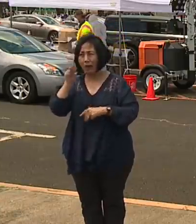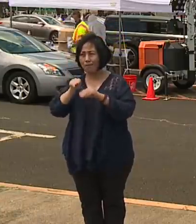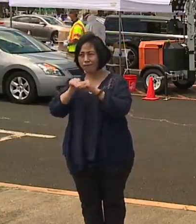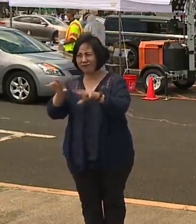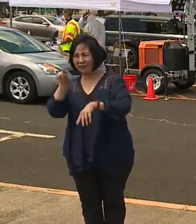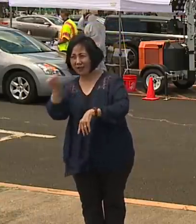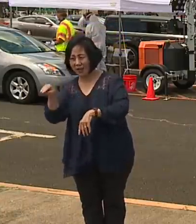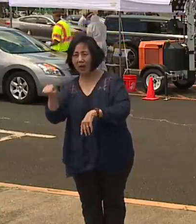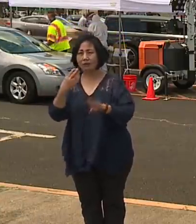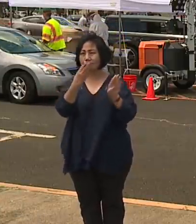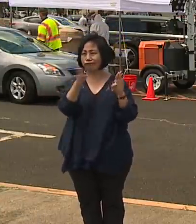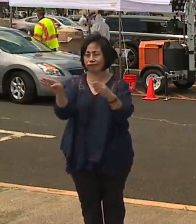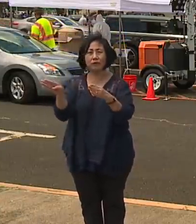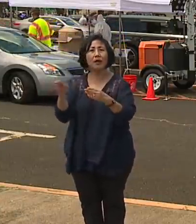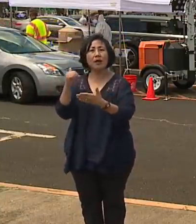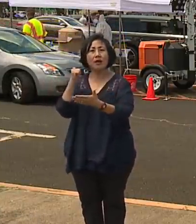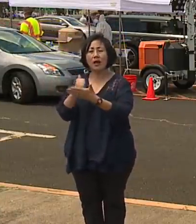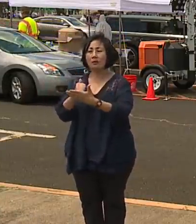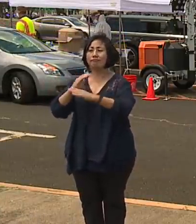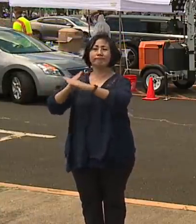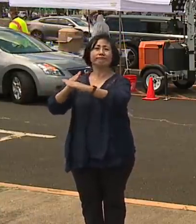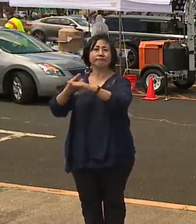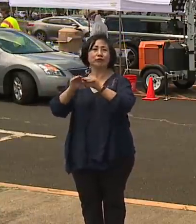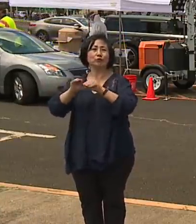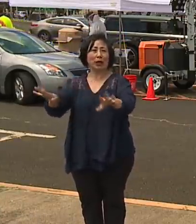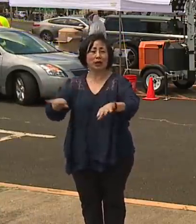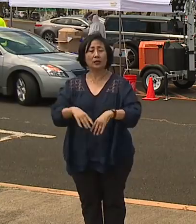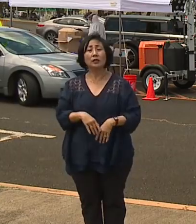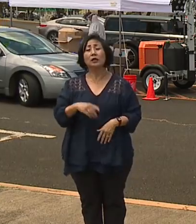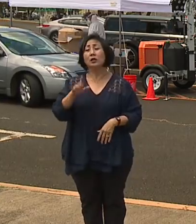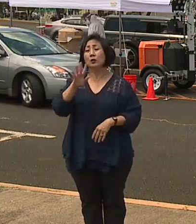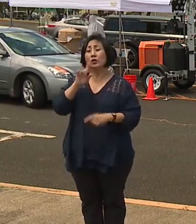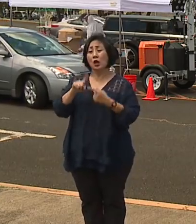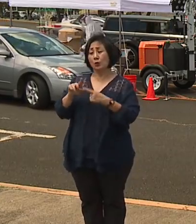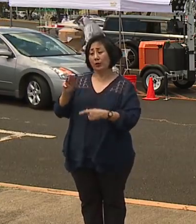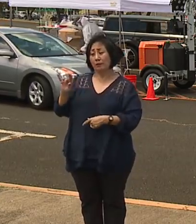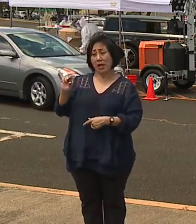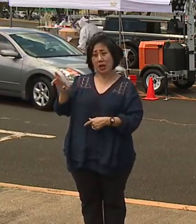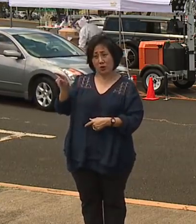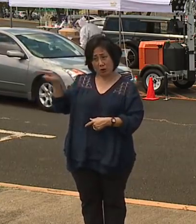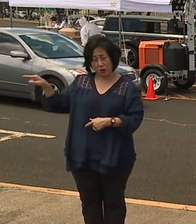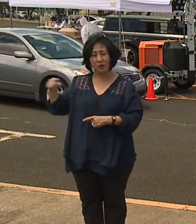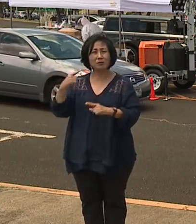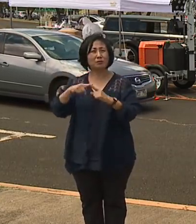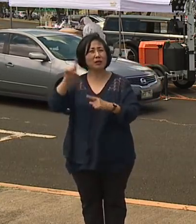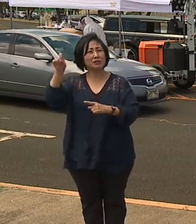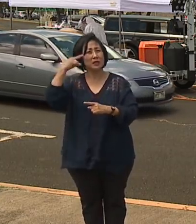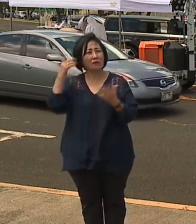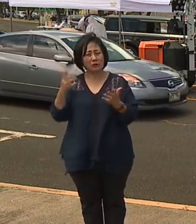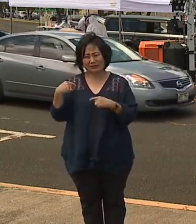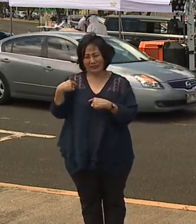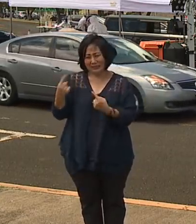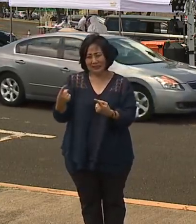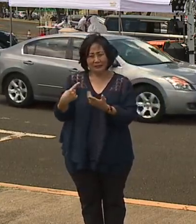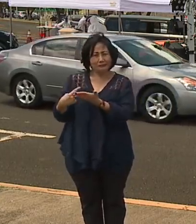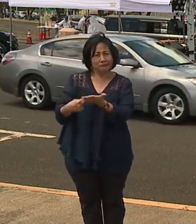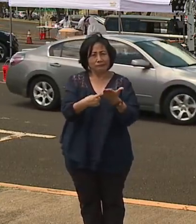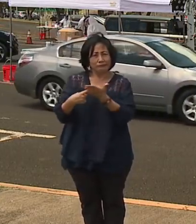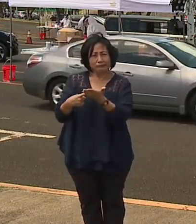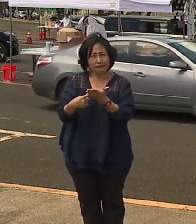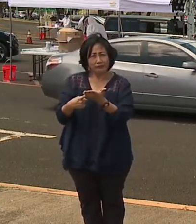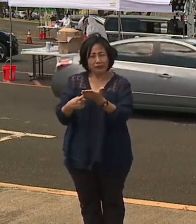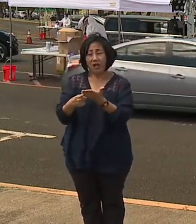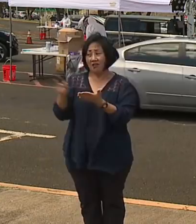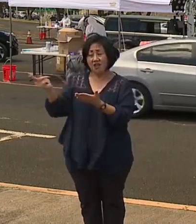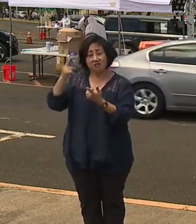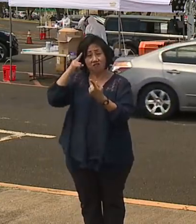interventions to break the spread of disease. So one of the things that we've talked about with the mayor and with the governor over the last several days and they're